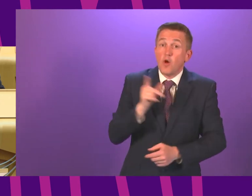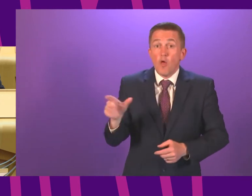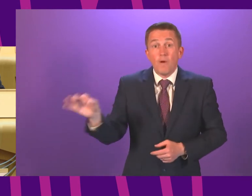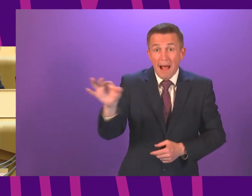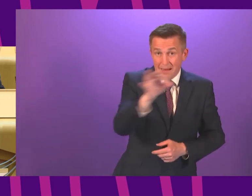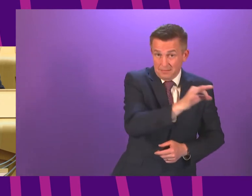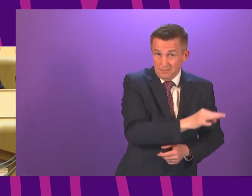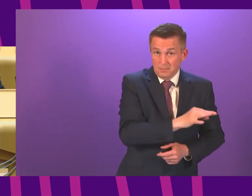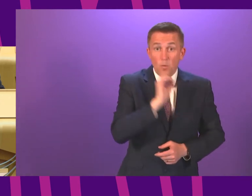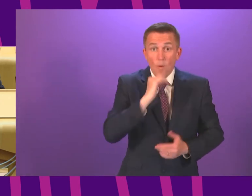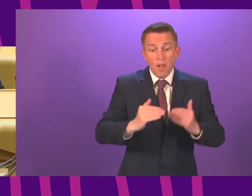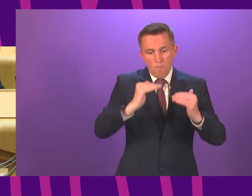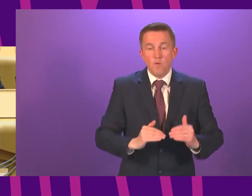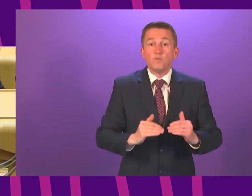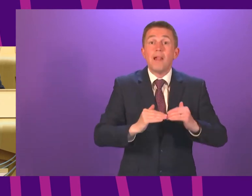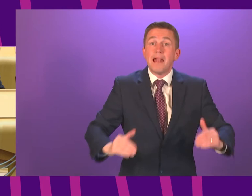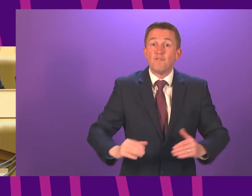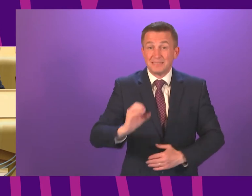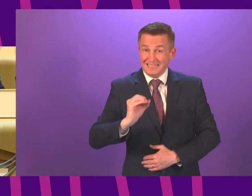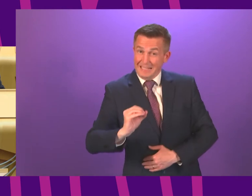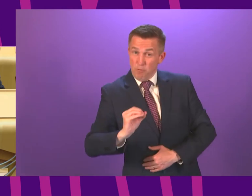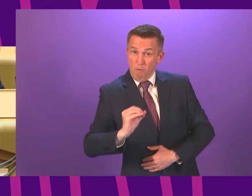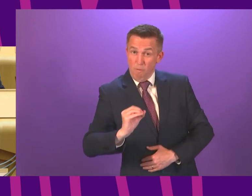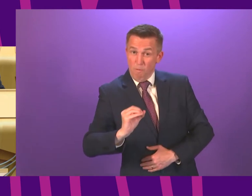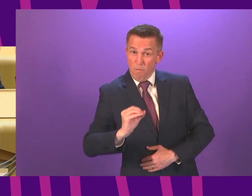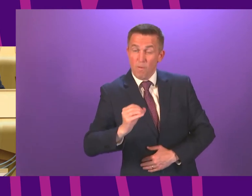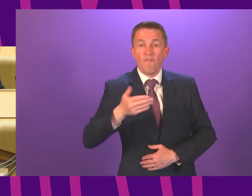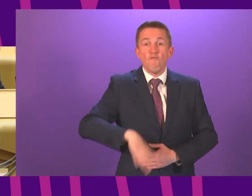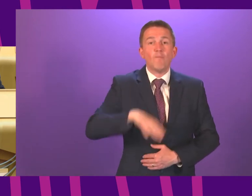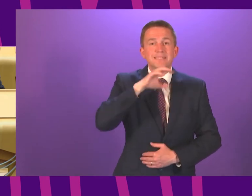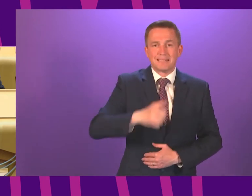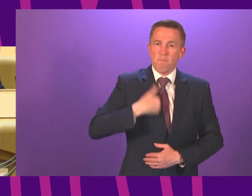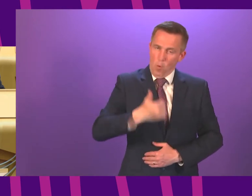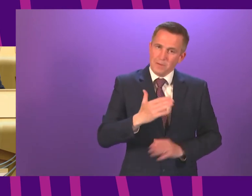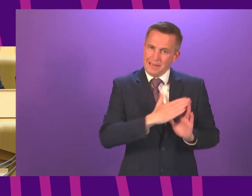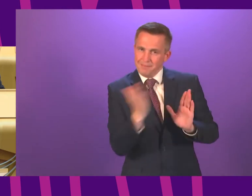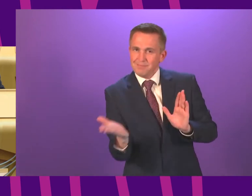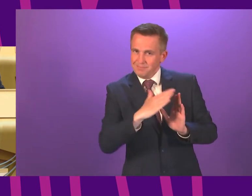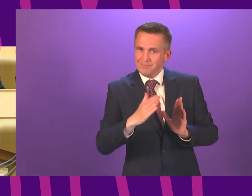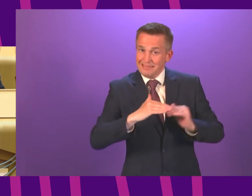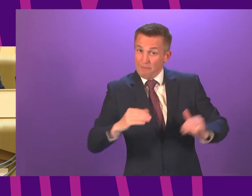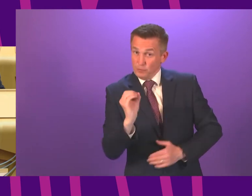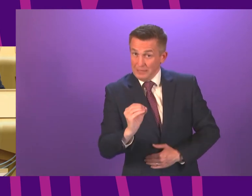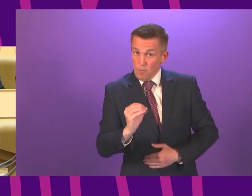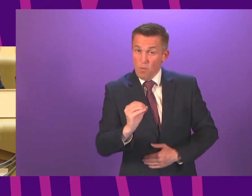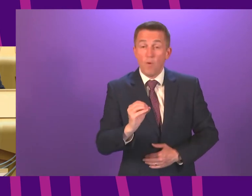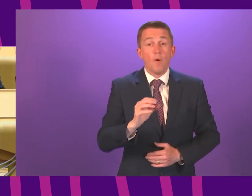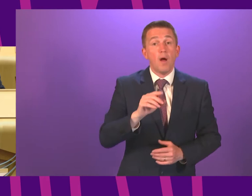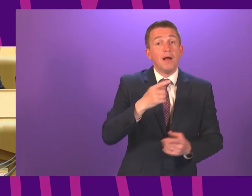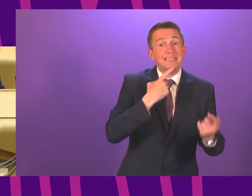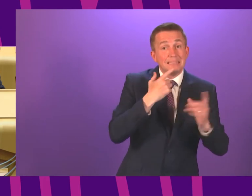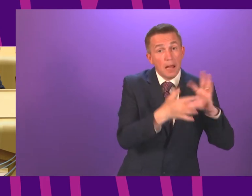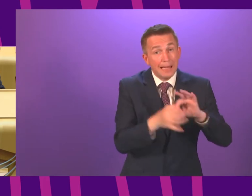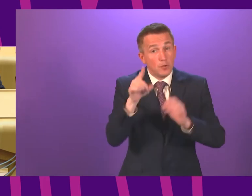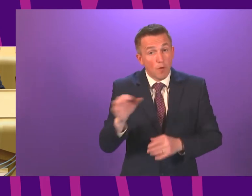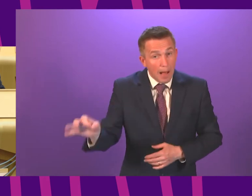will move to level zero, again from a minute past midnight on Saturday morning. Full details of what those changes mean can